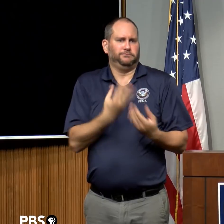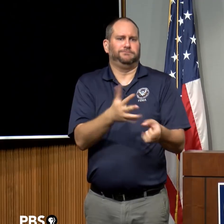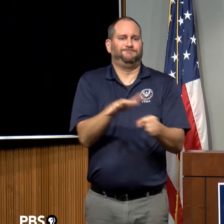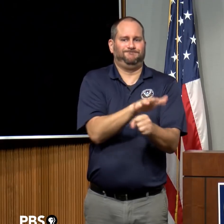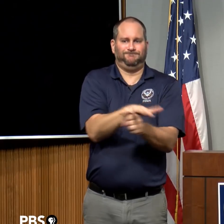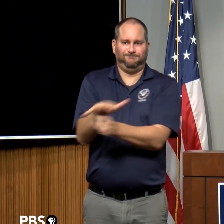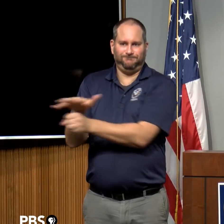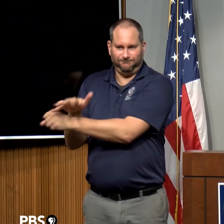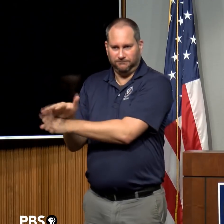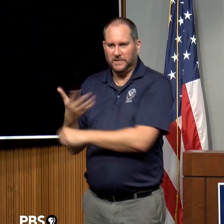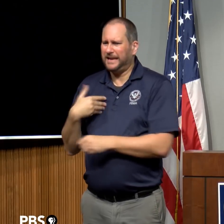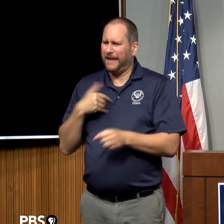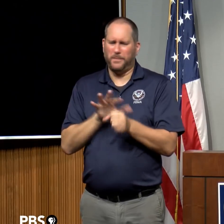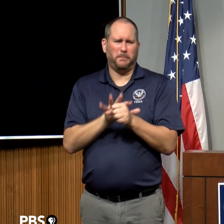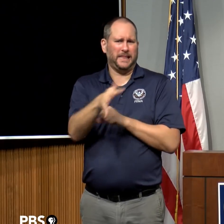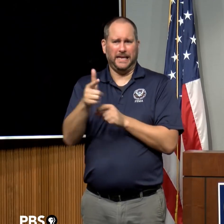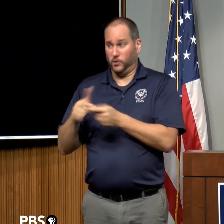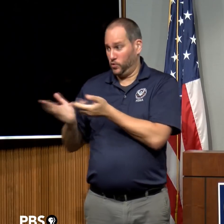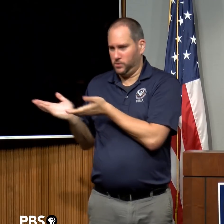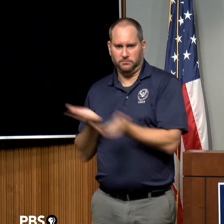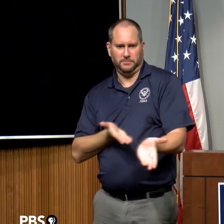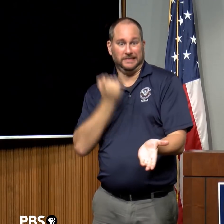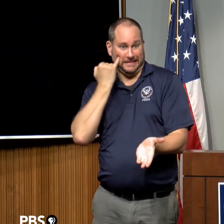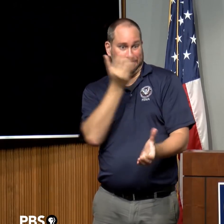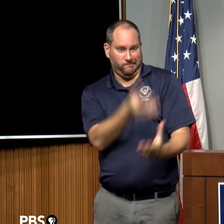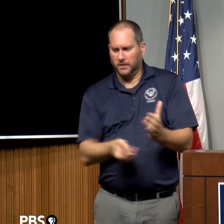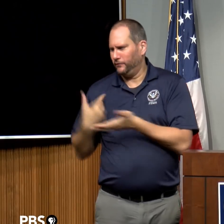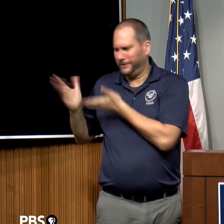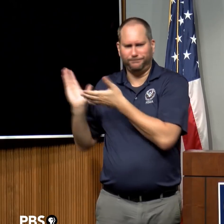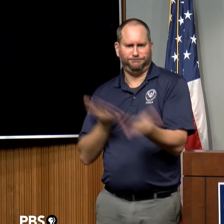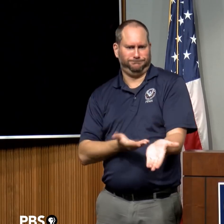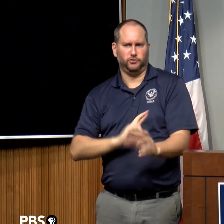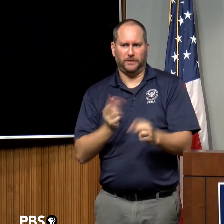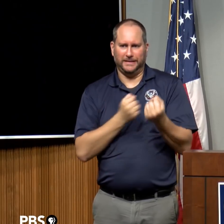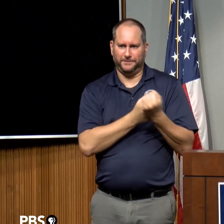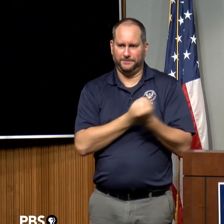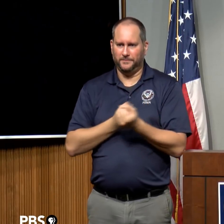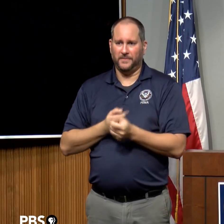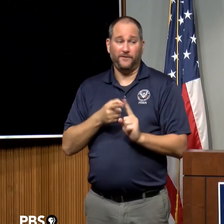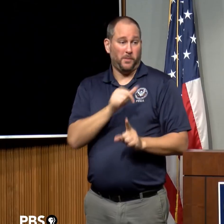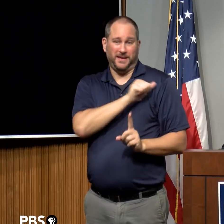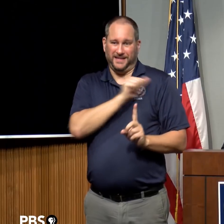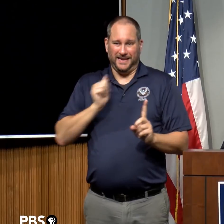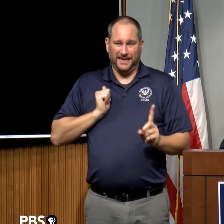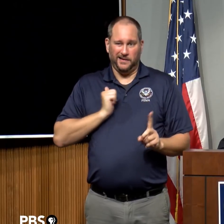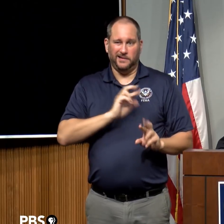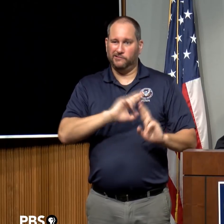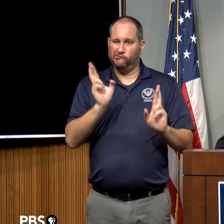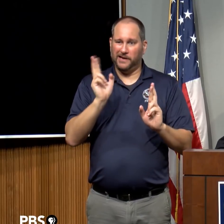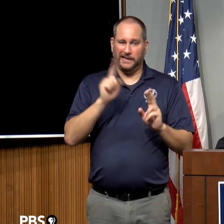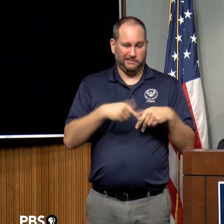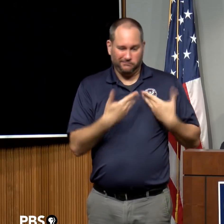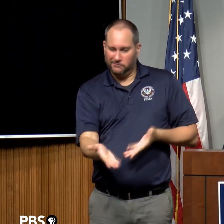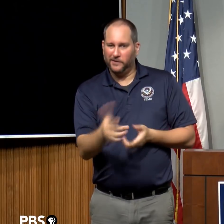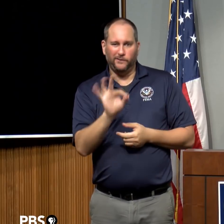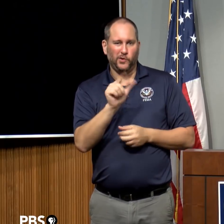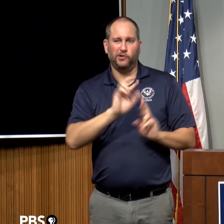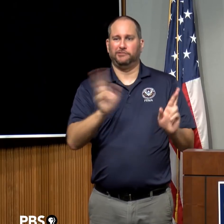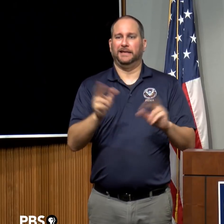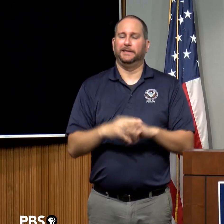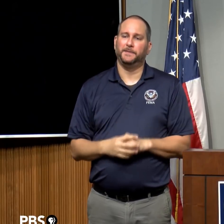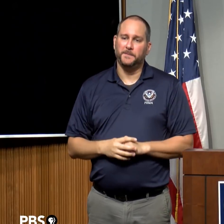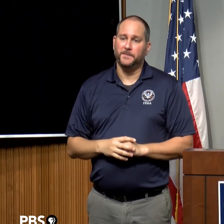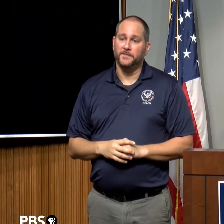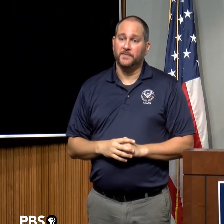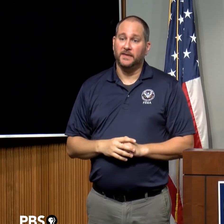commodities on hand in Atlanta, and we can push those anywhere in the panhandle. So we feel like we're very prepared for Michael,